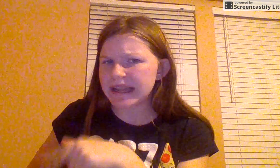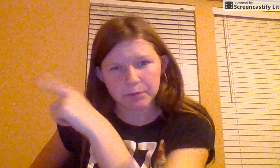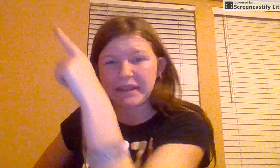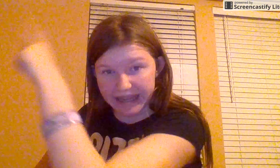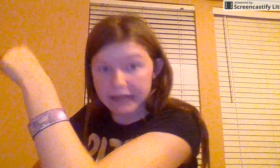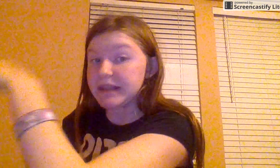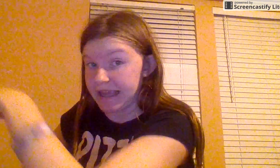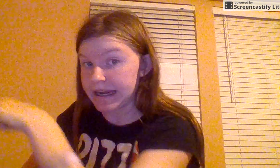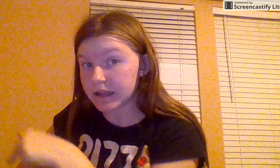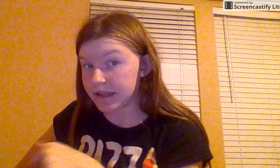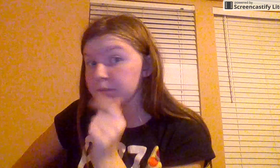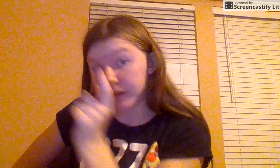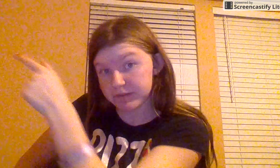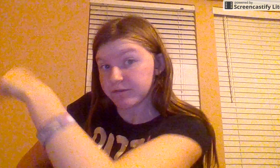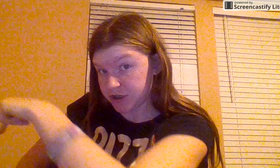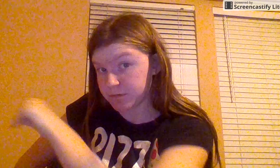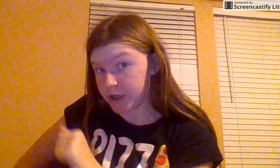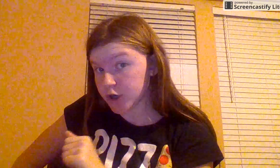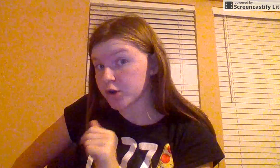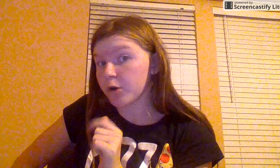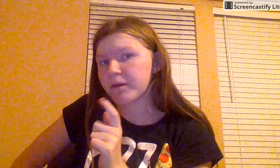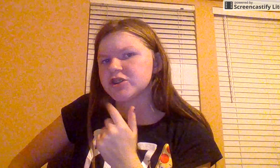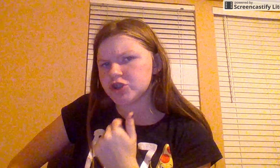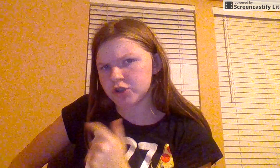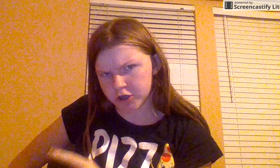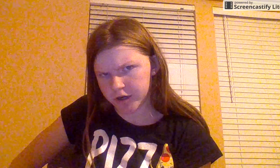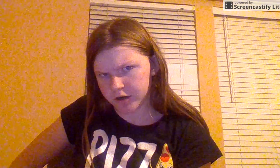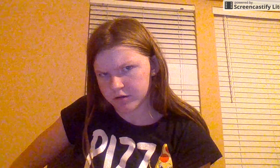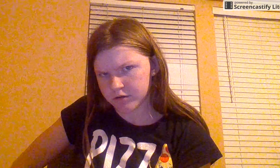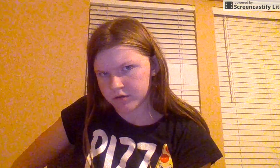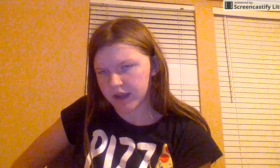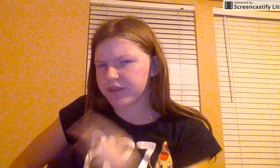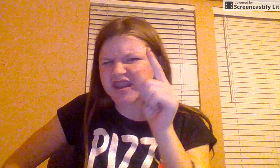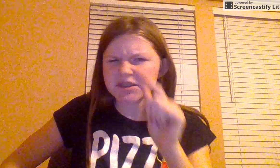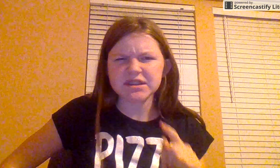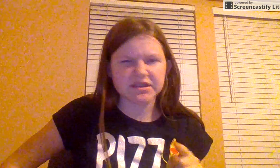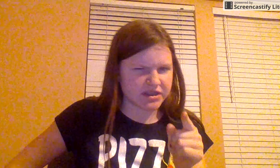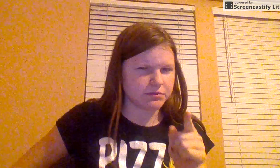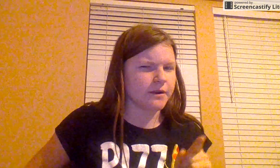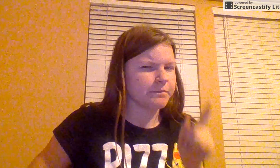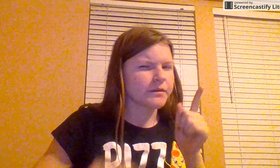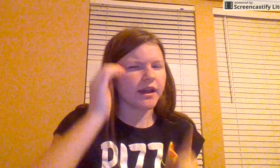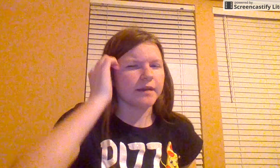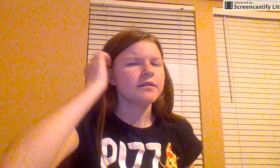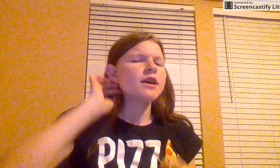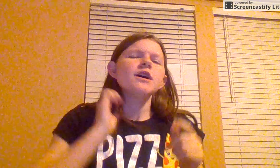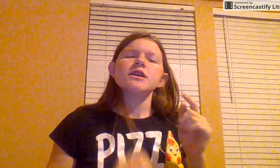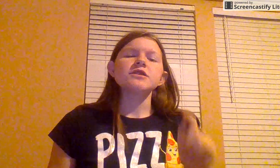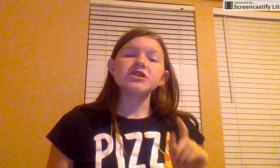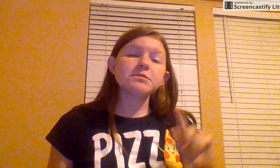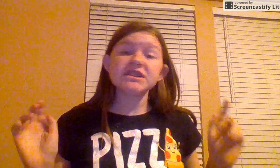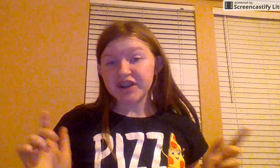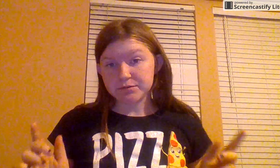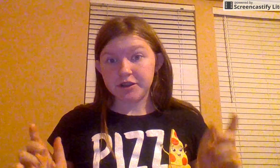Like the beginning, beginning? Like the freshman year? Or my junior year? I think she means freshman year. Okay. She means freshman year.